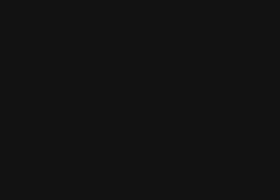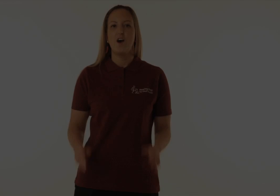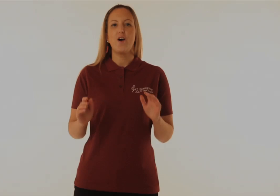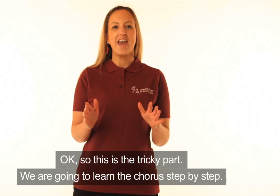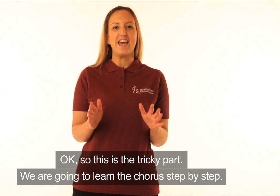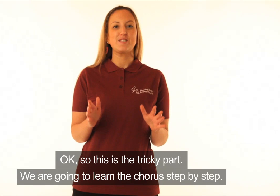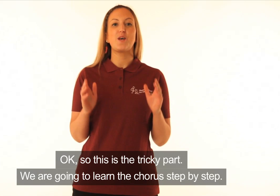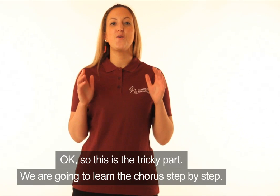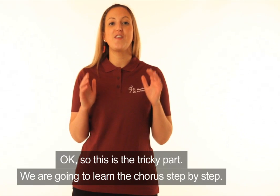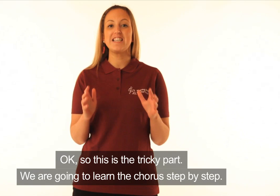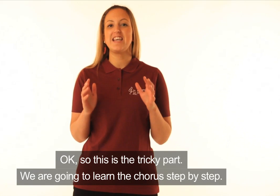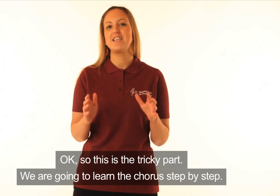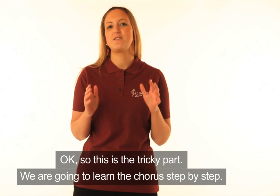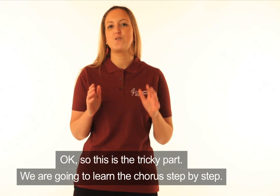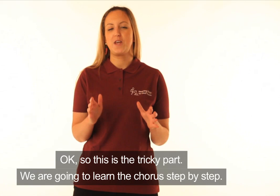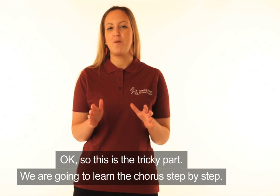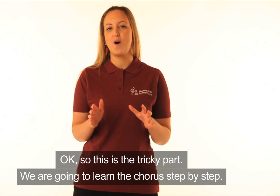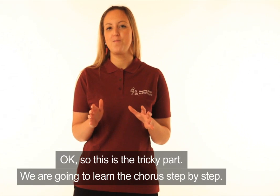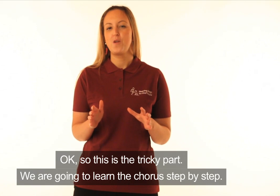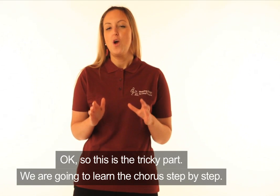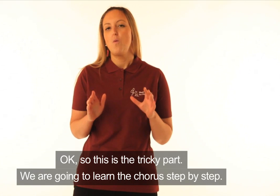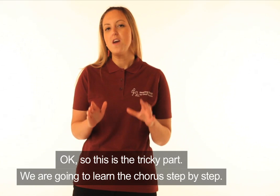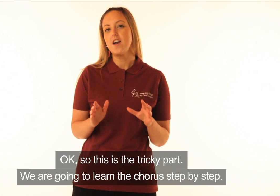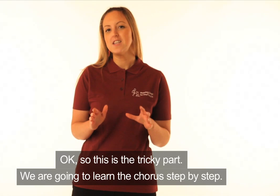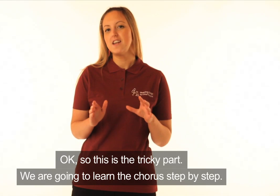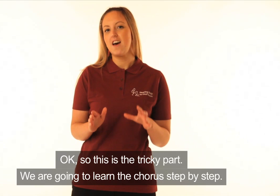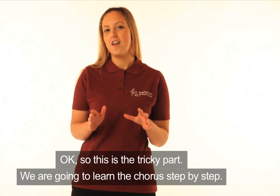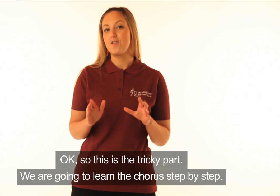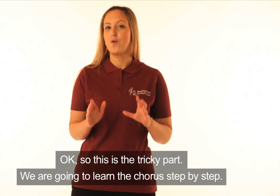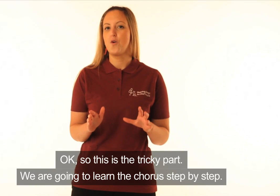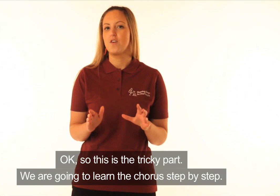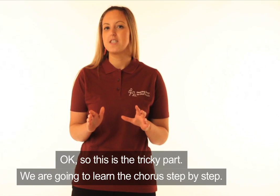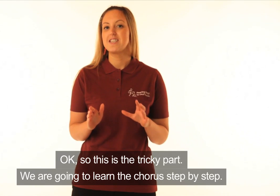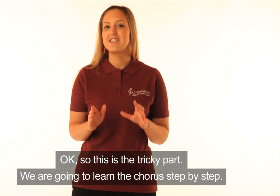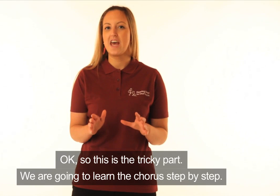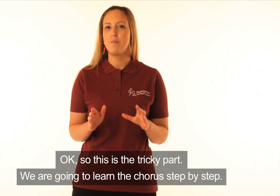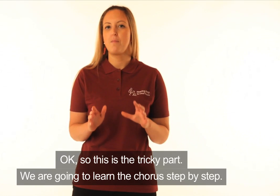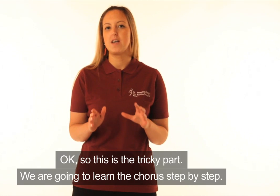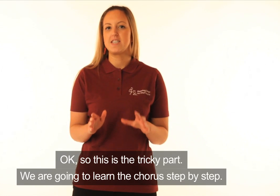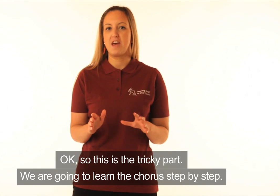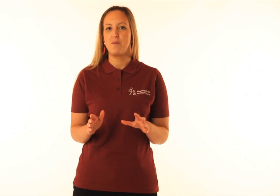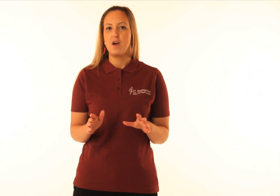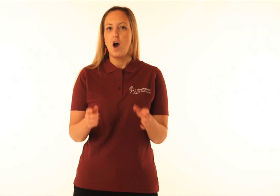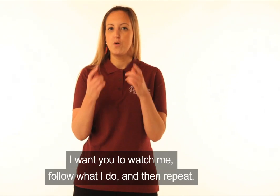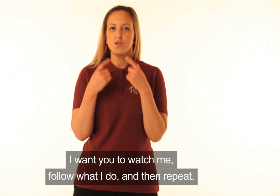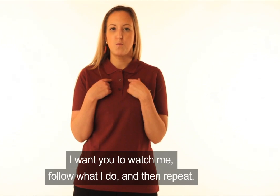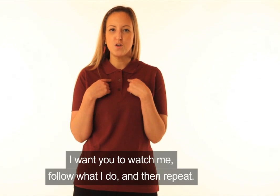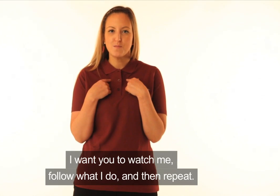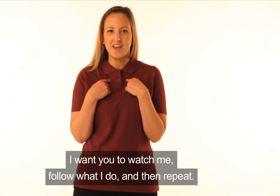OK, so this is the tricky part. We are going to learn the chorus step by step. I want you to watch me,